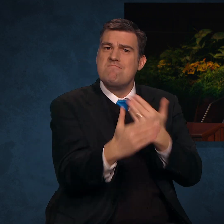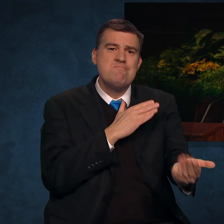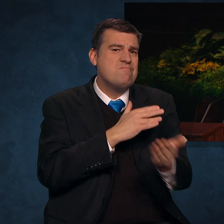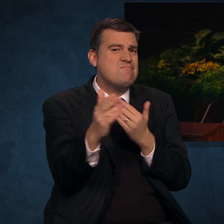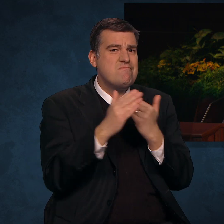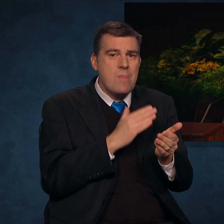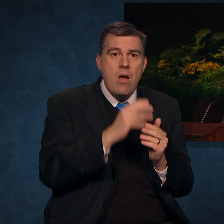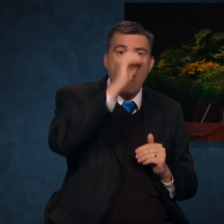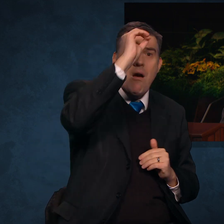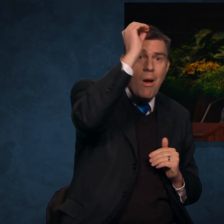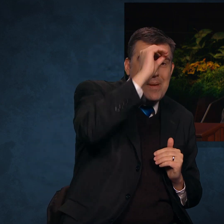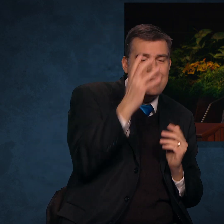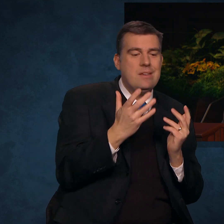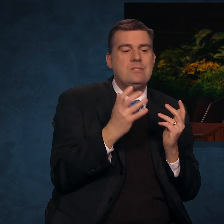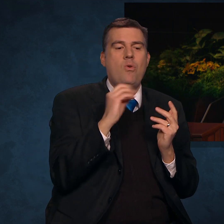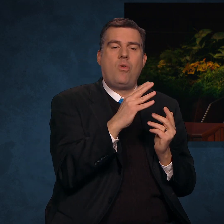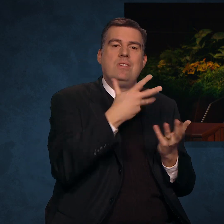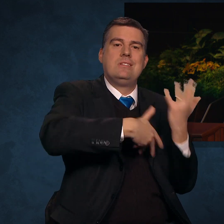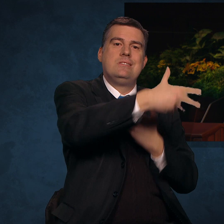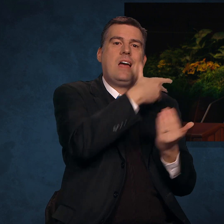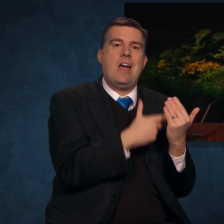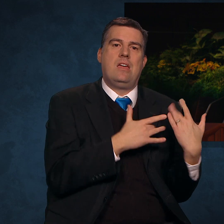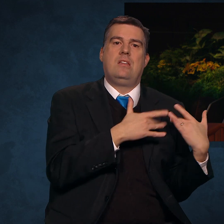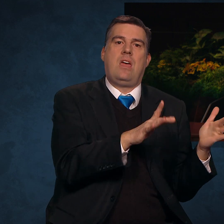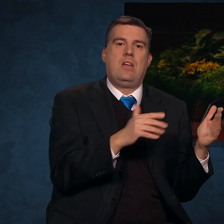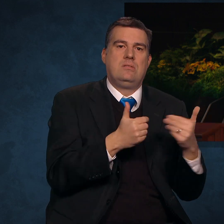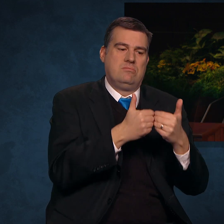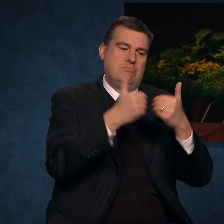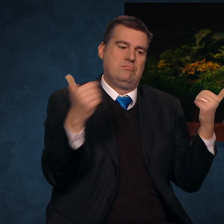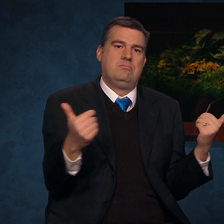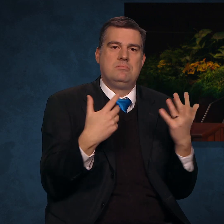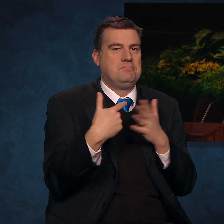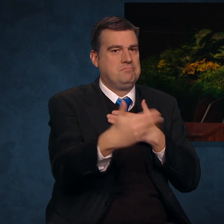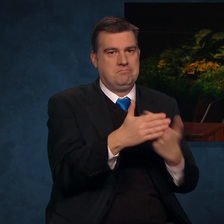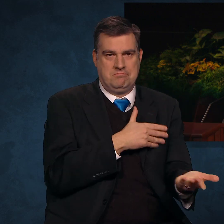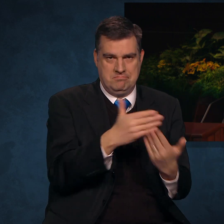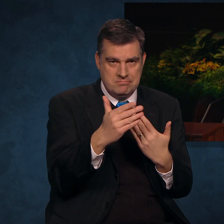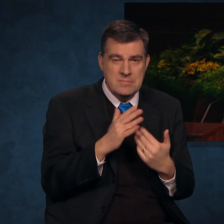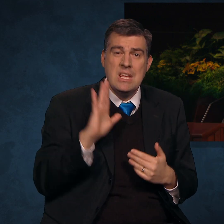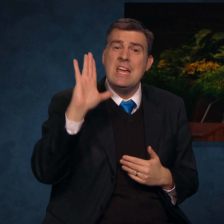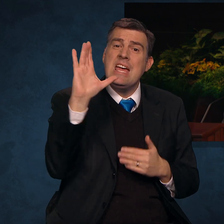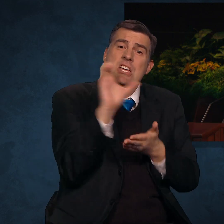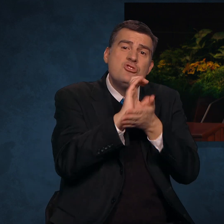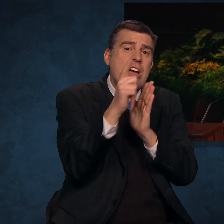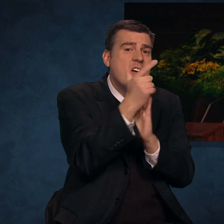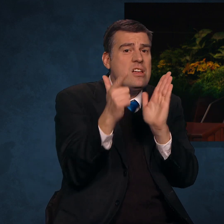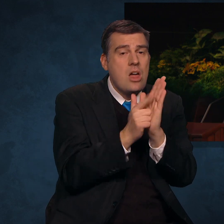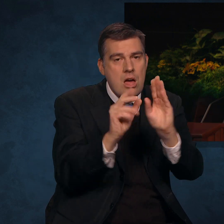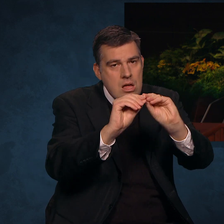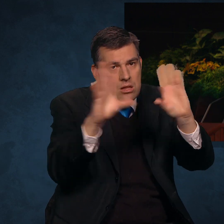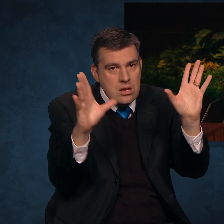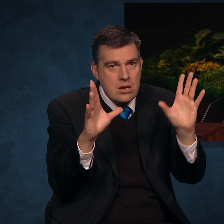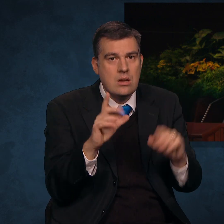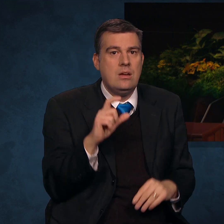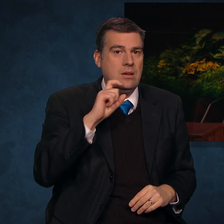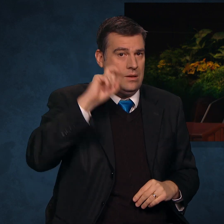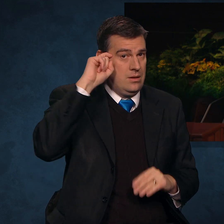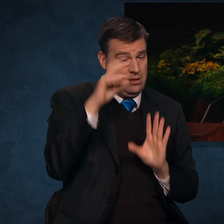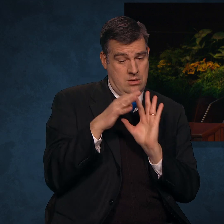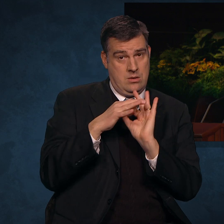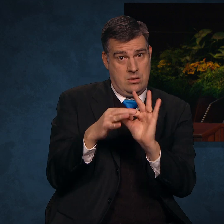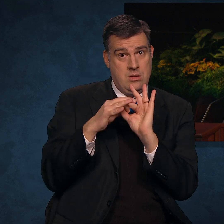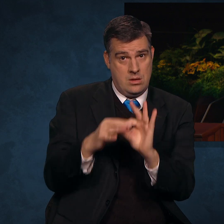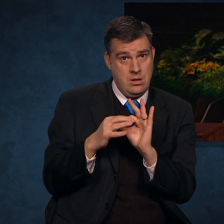opinions and trends in society. His law of chastity is clear. Sexual